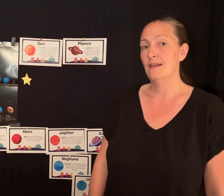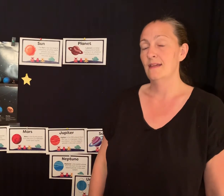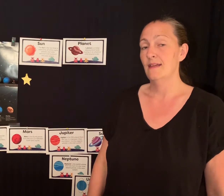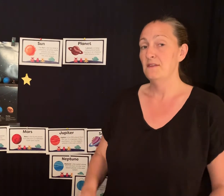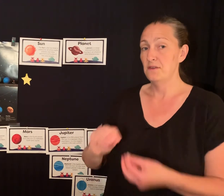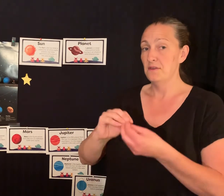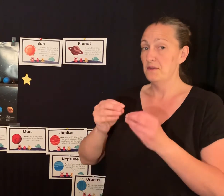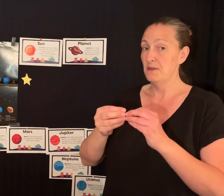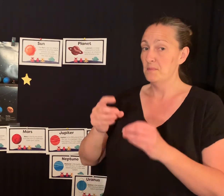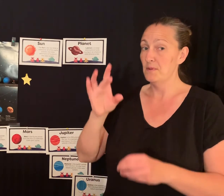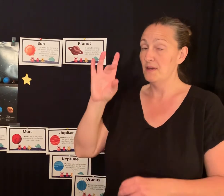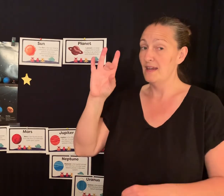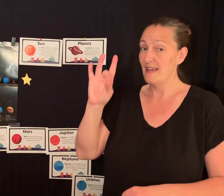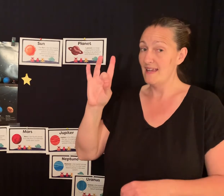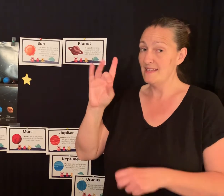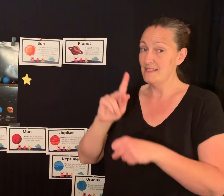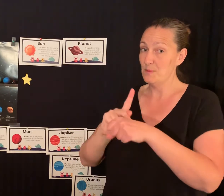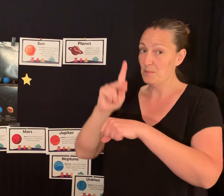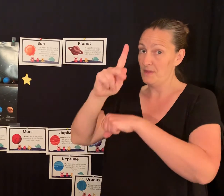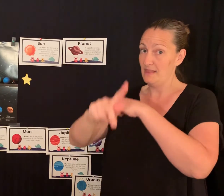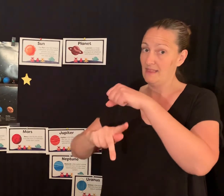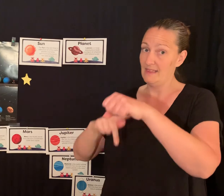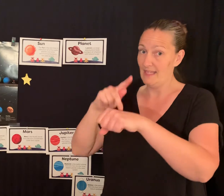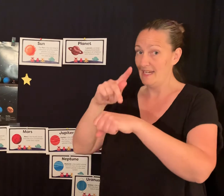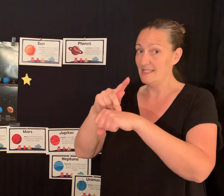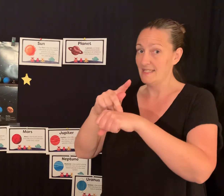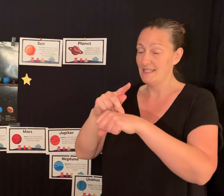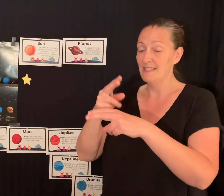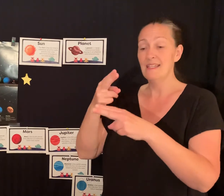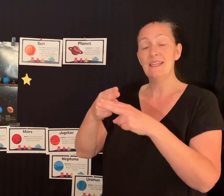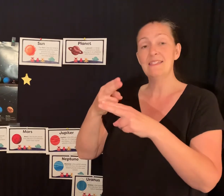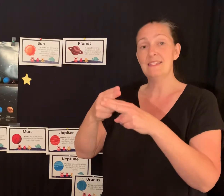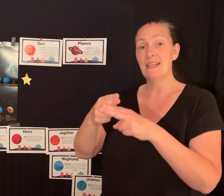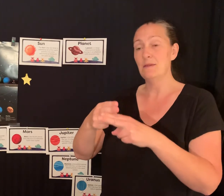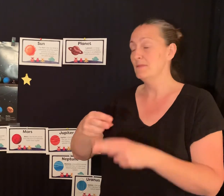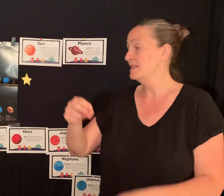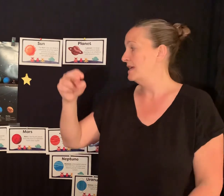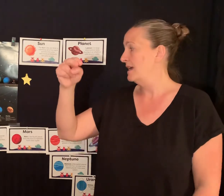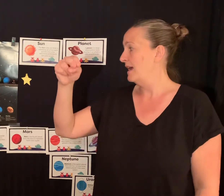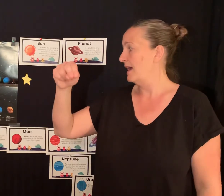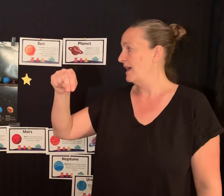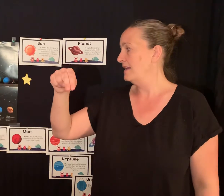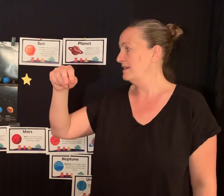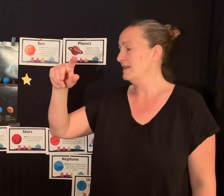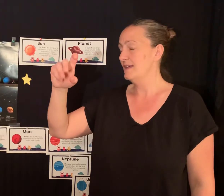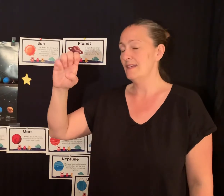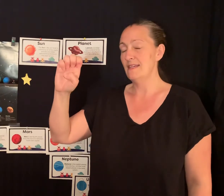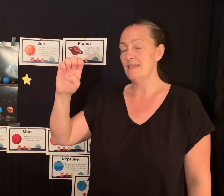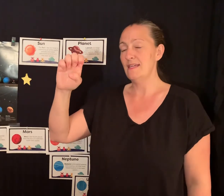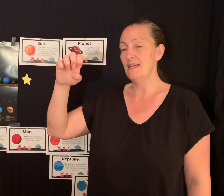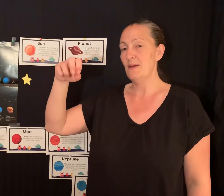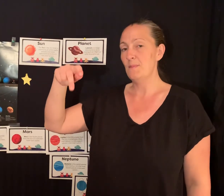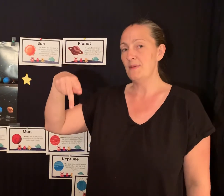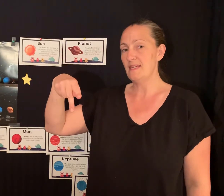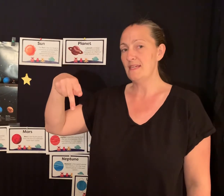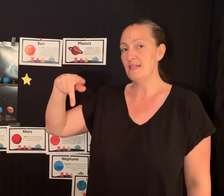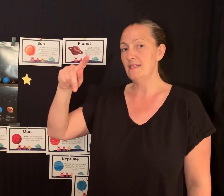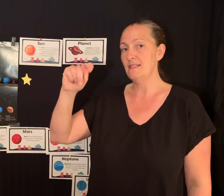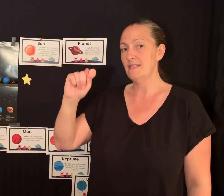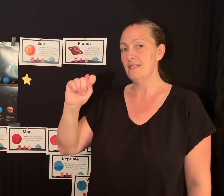Number eight planet is named N-E-P-I-T